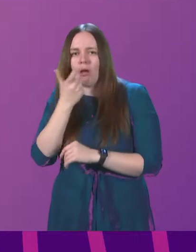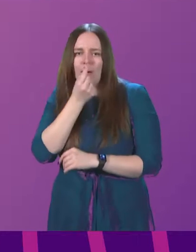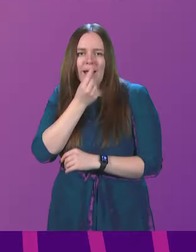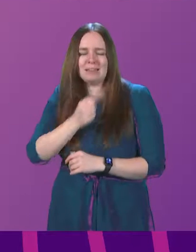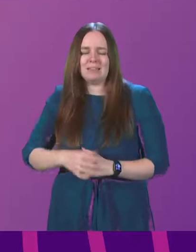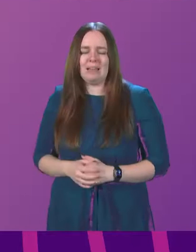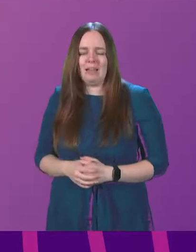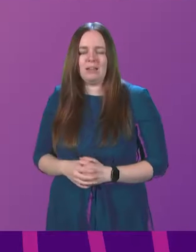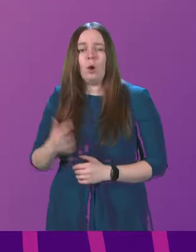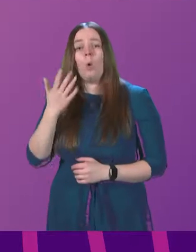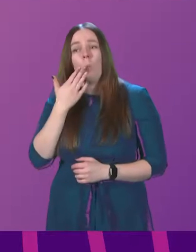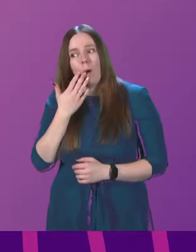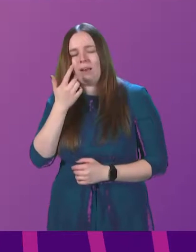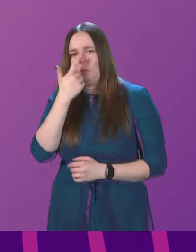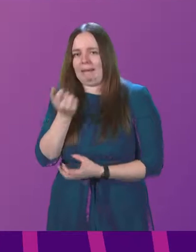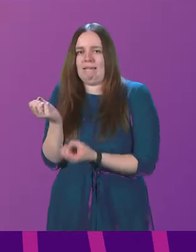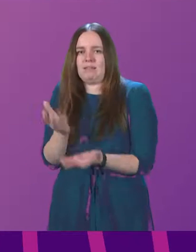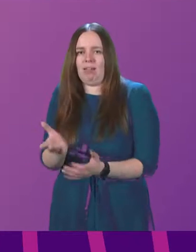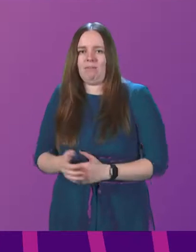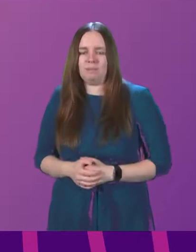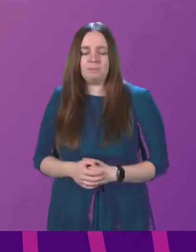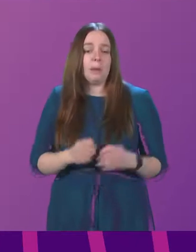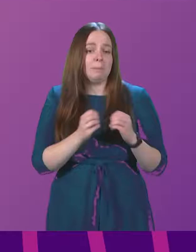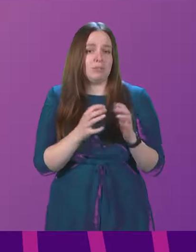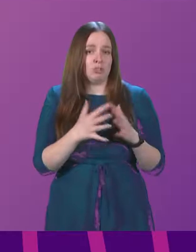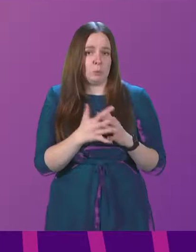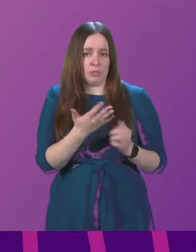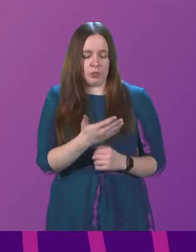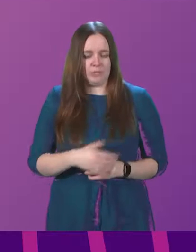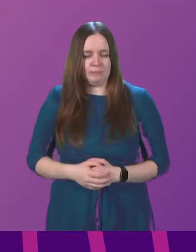as soon as we can possibly deliver it. Beatrice Wishart.